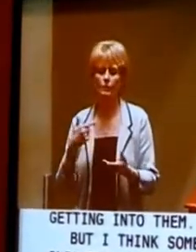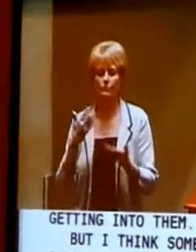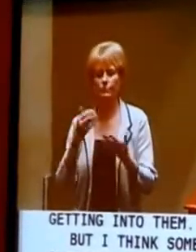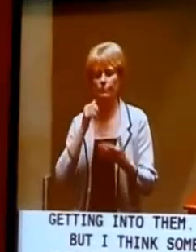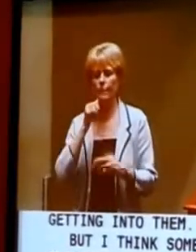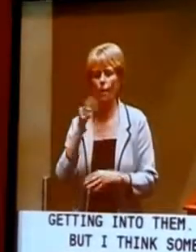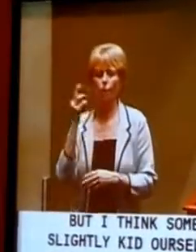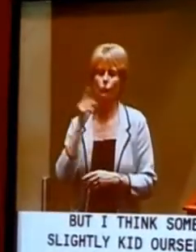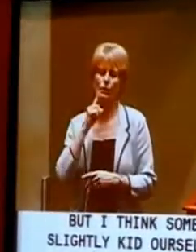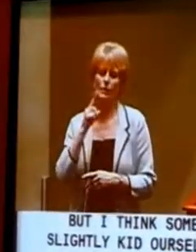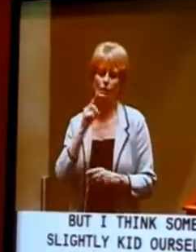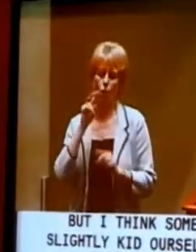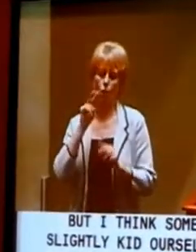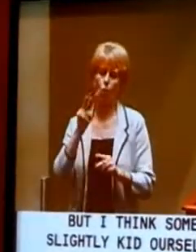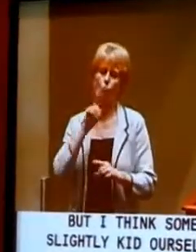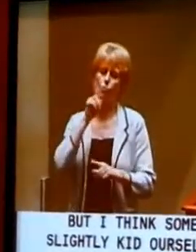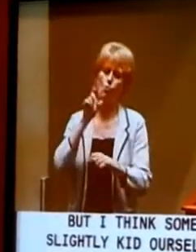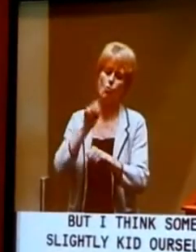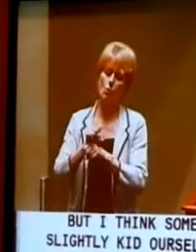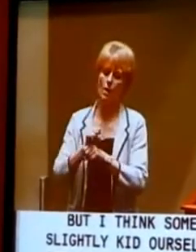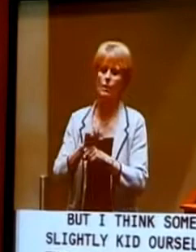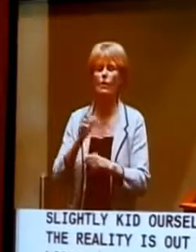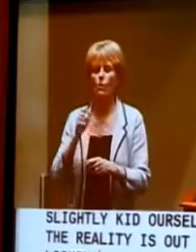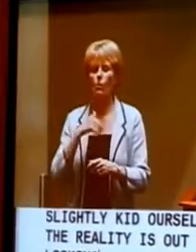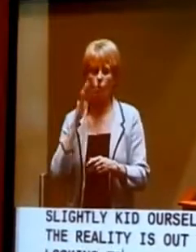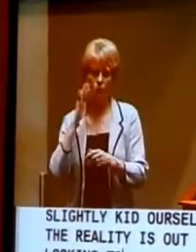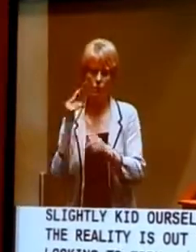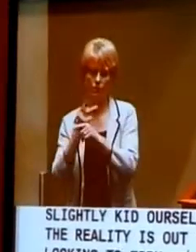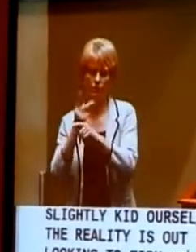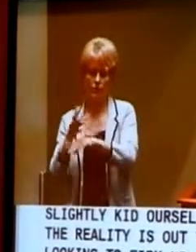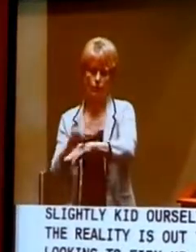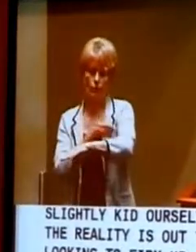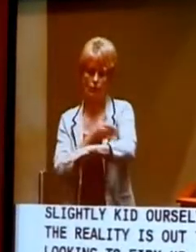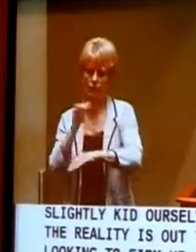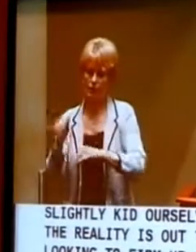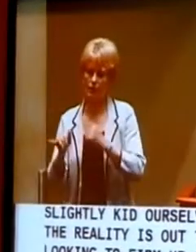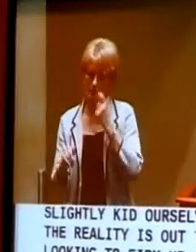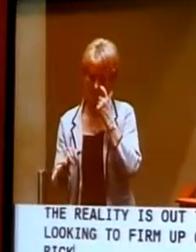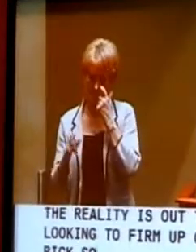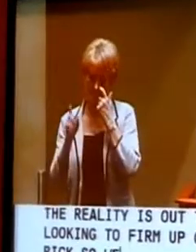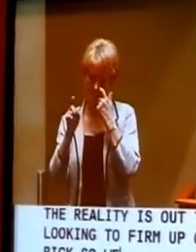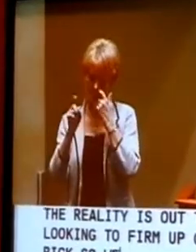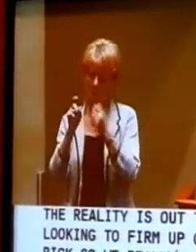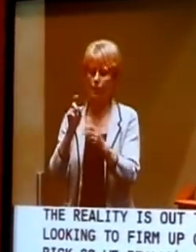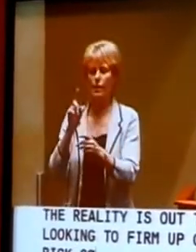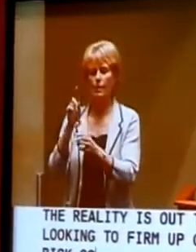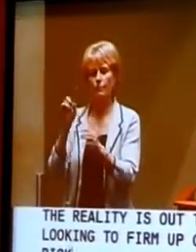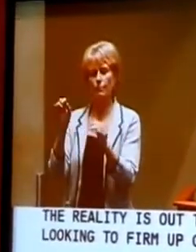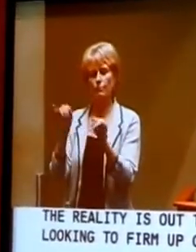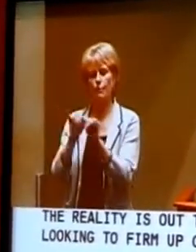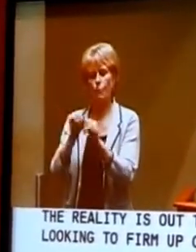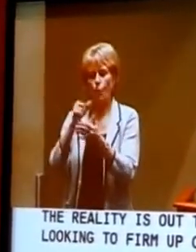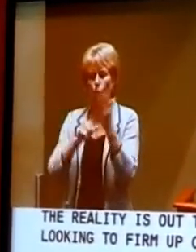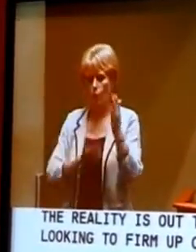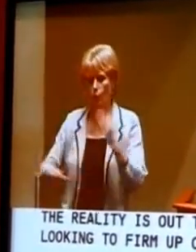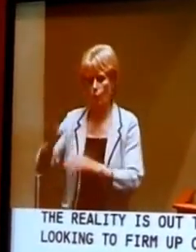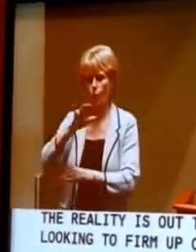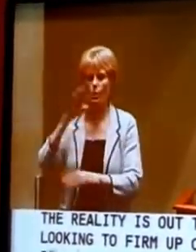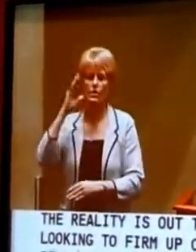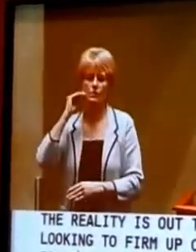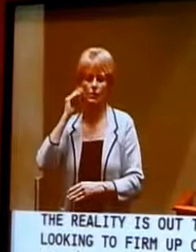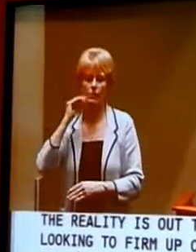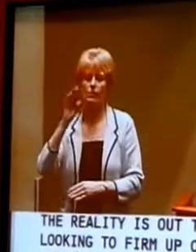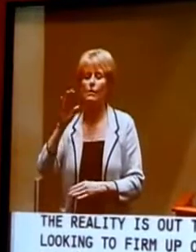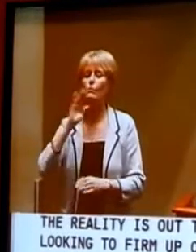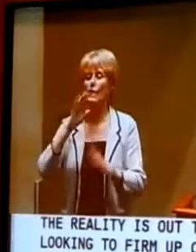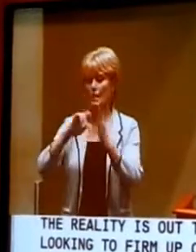is out there. So I'm looking to firm up on that metric so that we really measure exactly what the customer's experience is. But the key thing